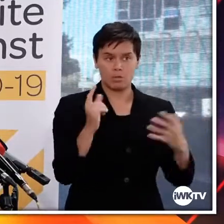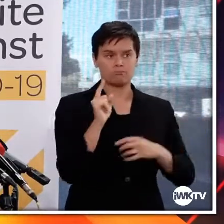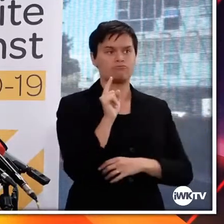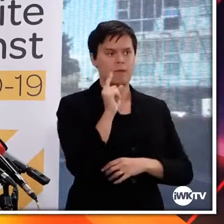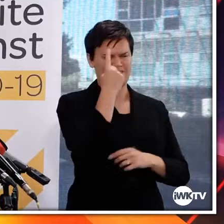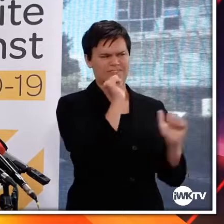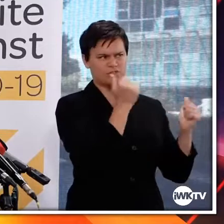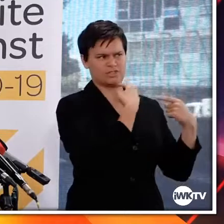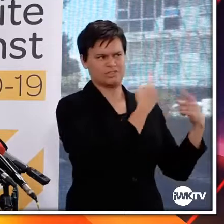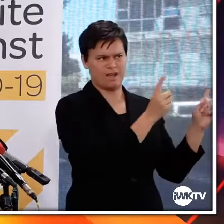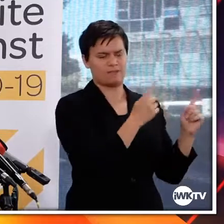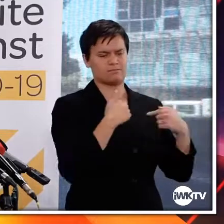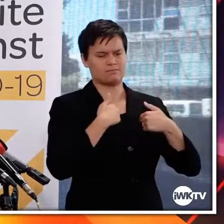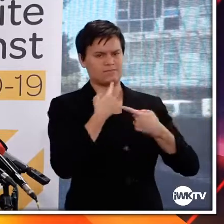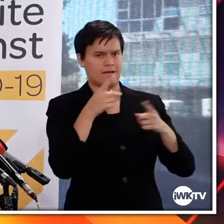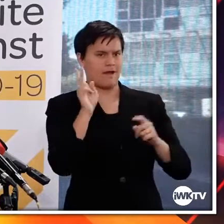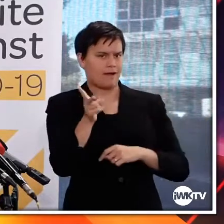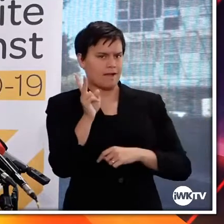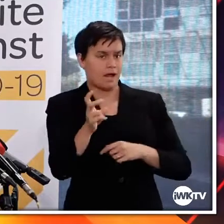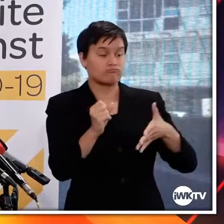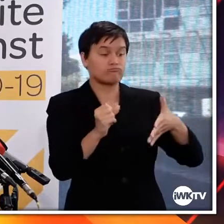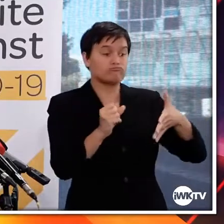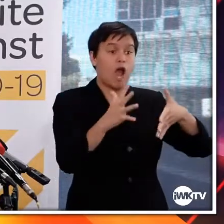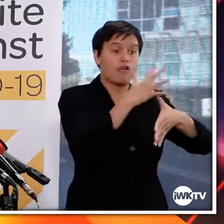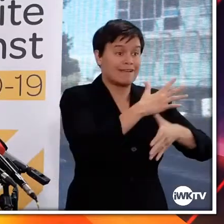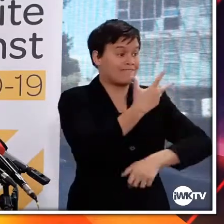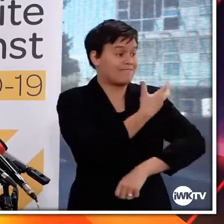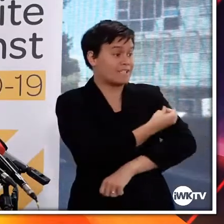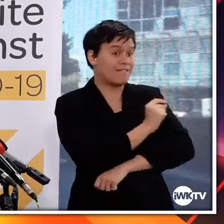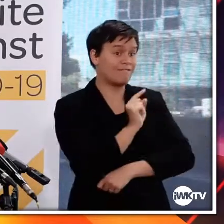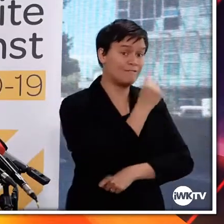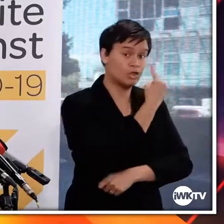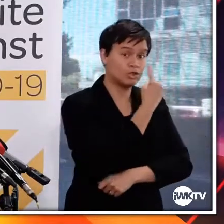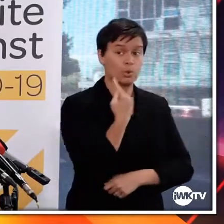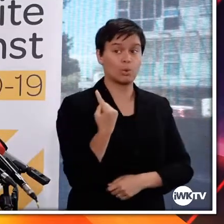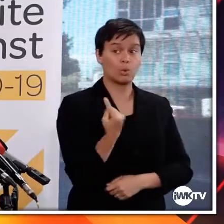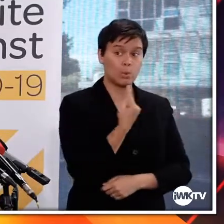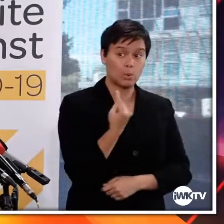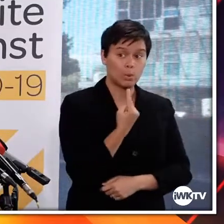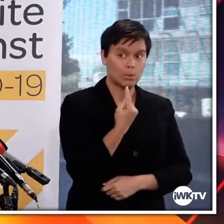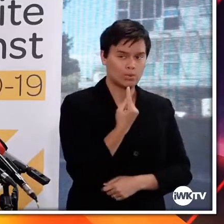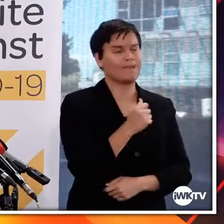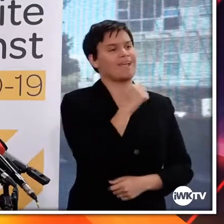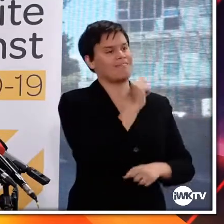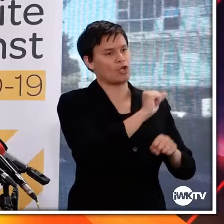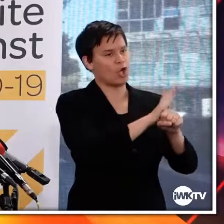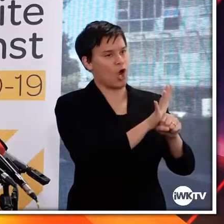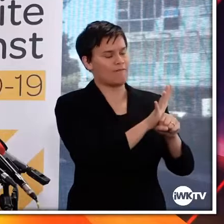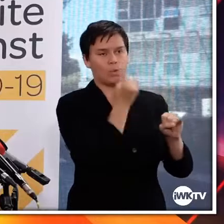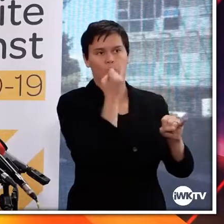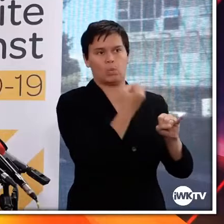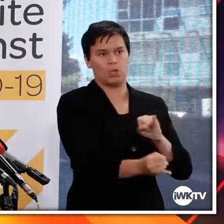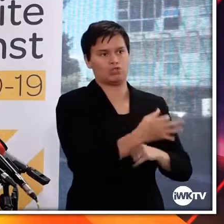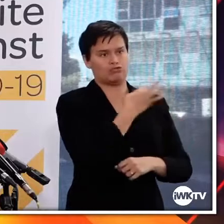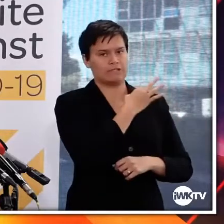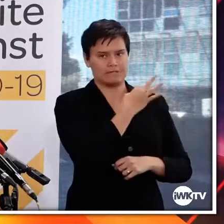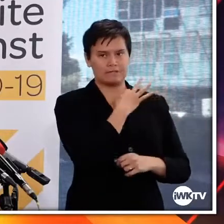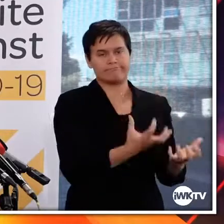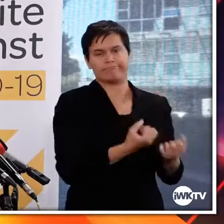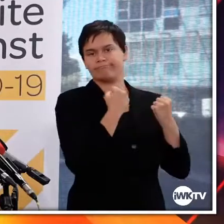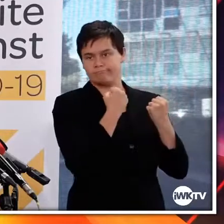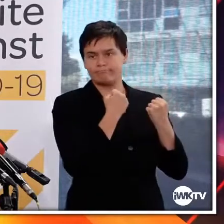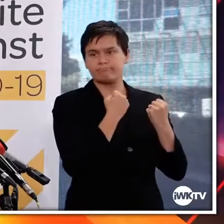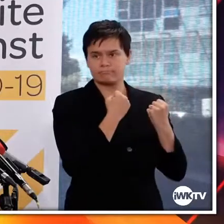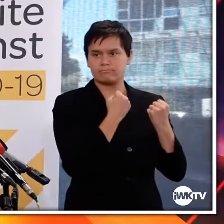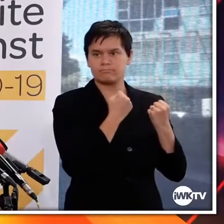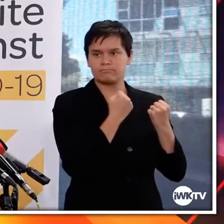vaccinate people who at the moment are at highest risk because they are exposed more than the general population to COVID